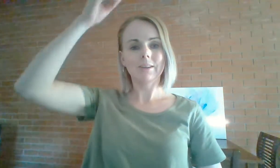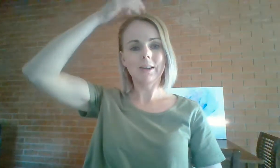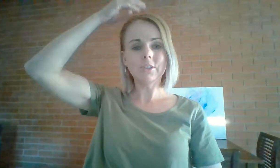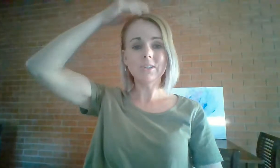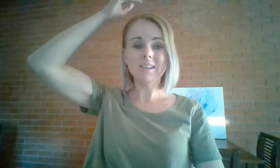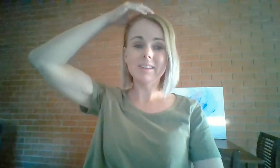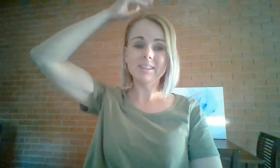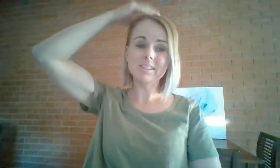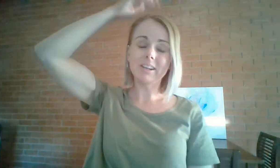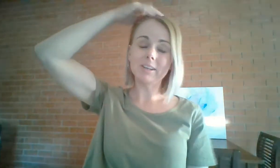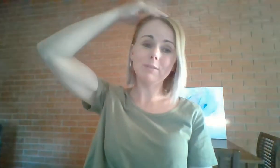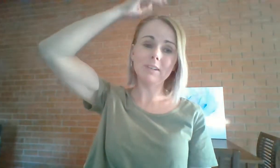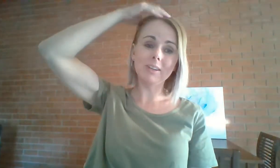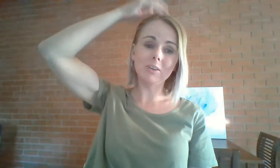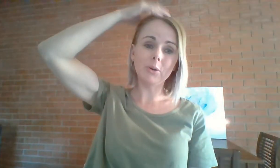Just let this yucky feeling go.